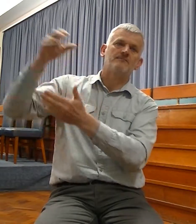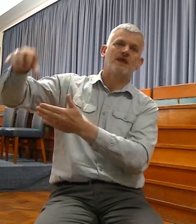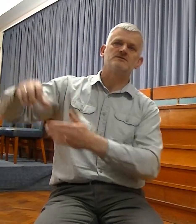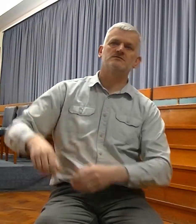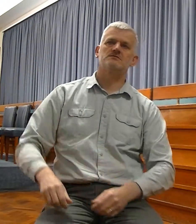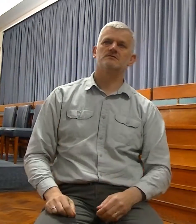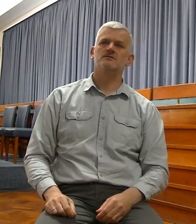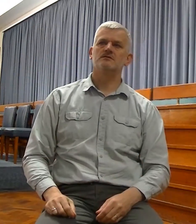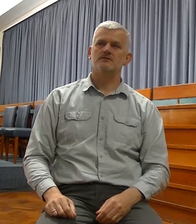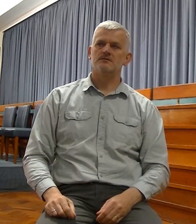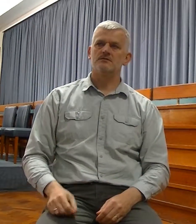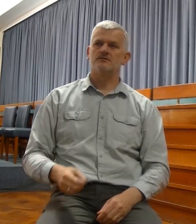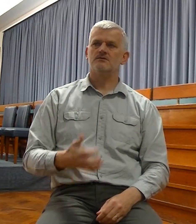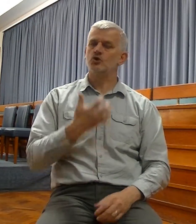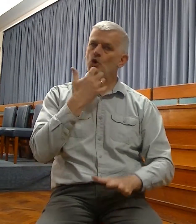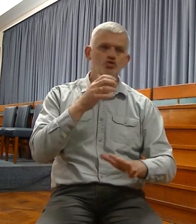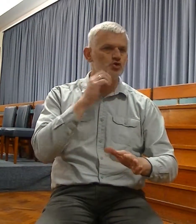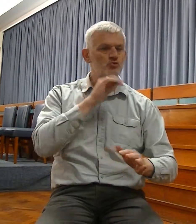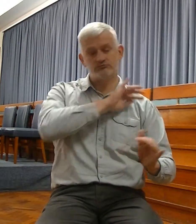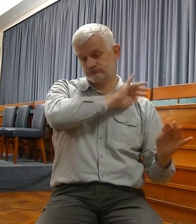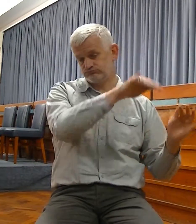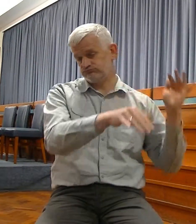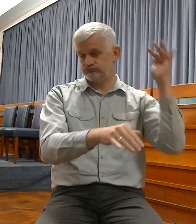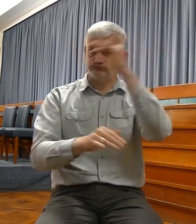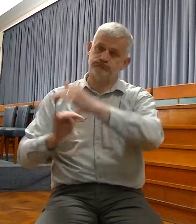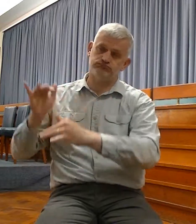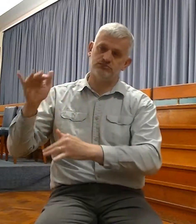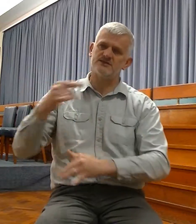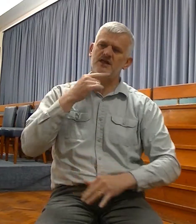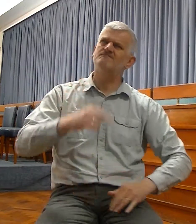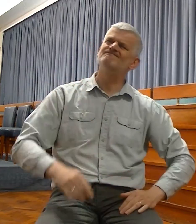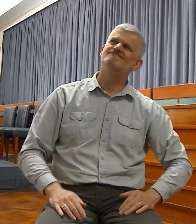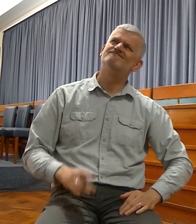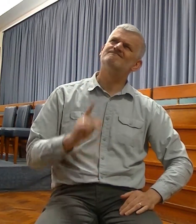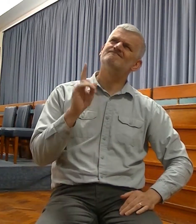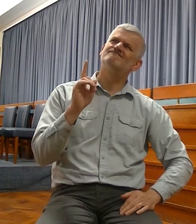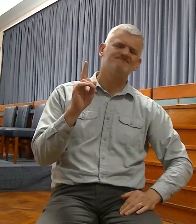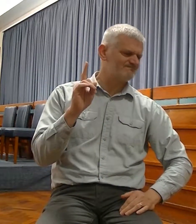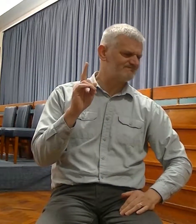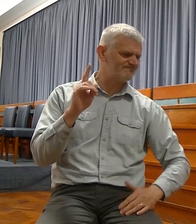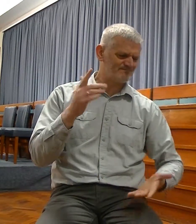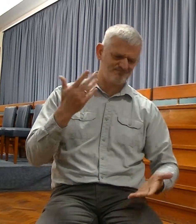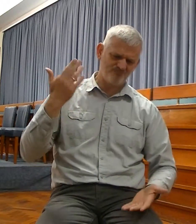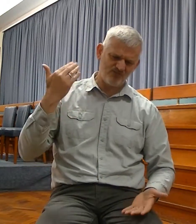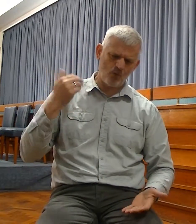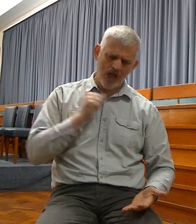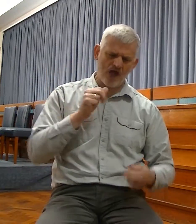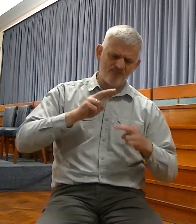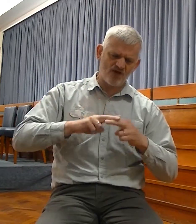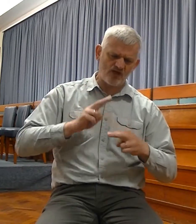ends of the earth and shall say, Surely our fathers have inherited lies, vanity, and things wherein